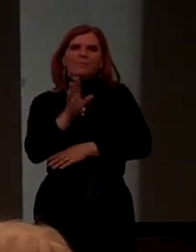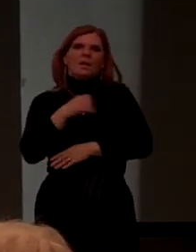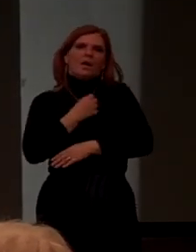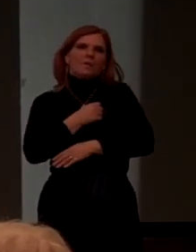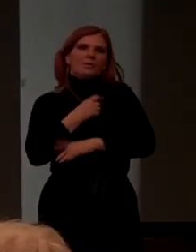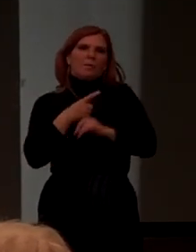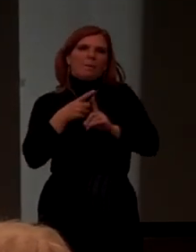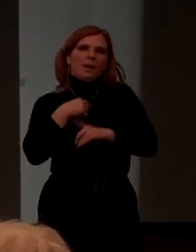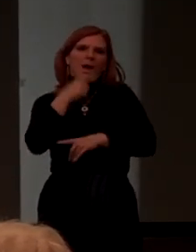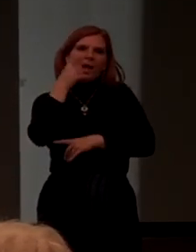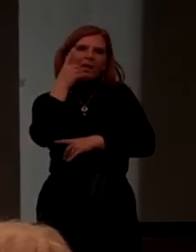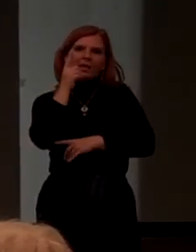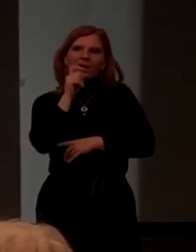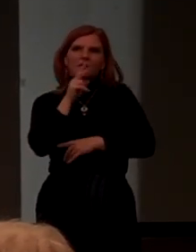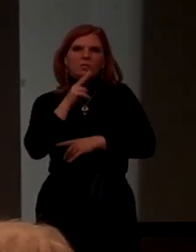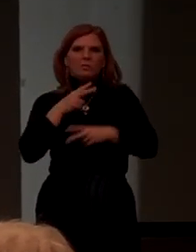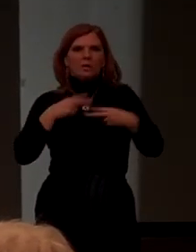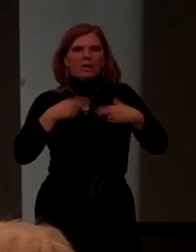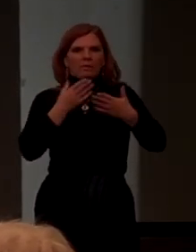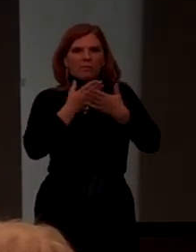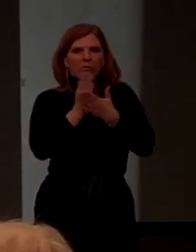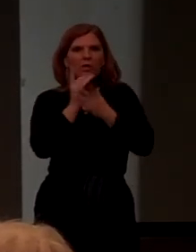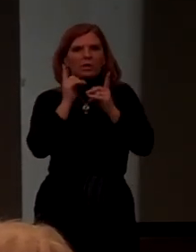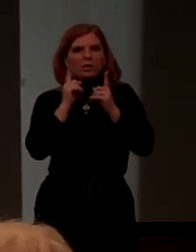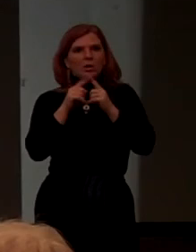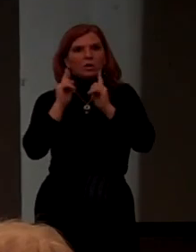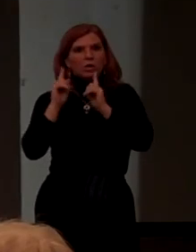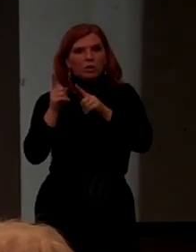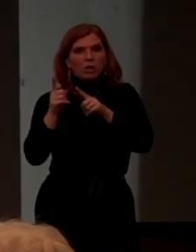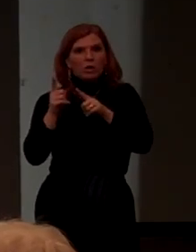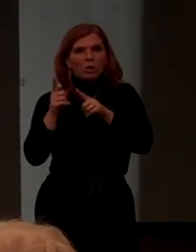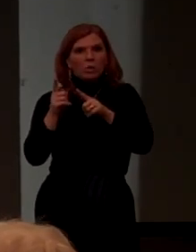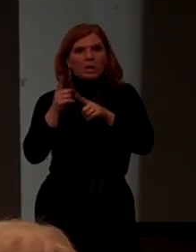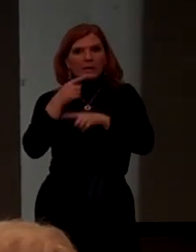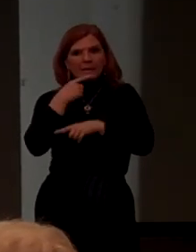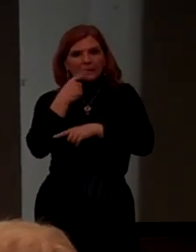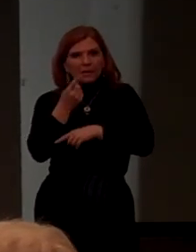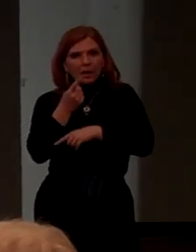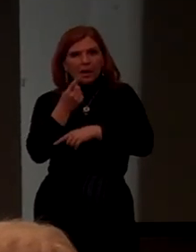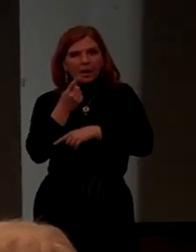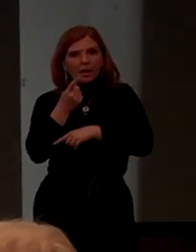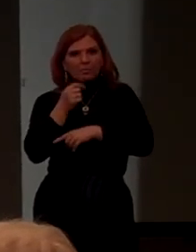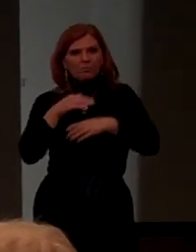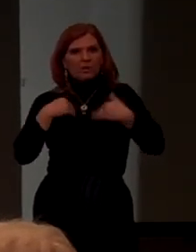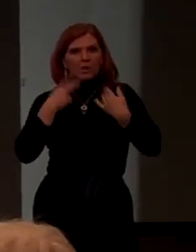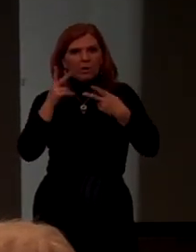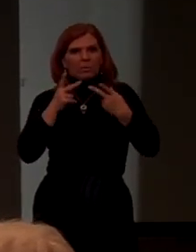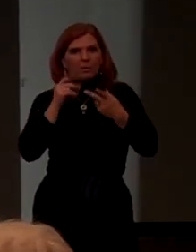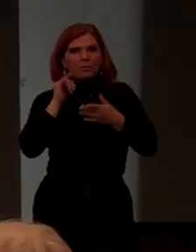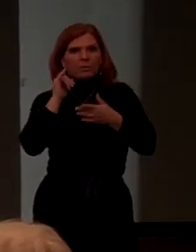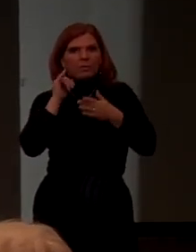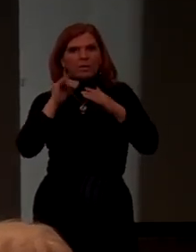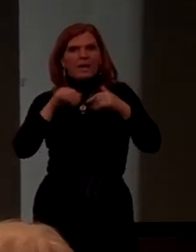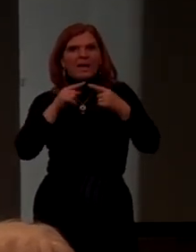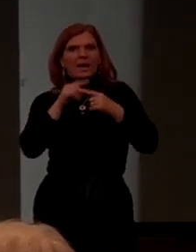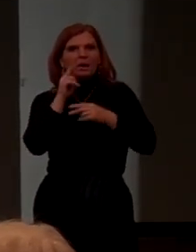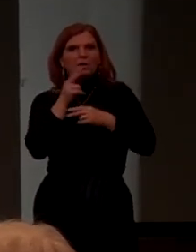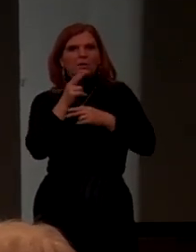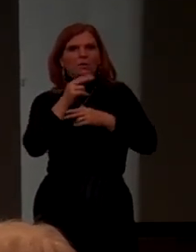sorry, but I think I should have the right to go over and tell, tell young people how to use table manners.